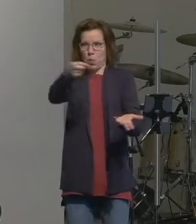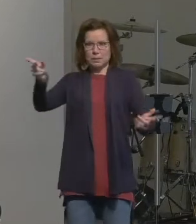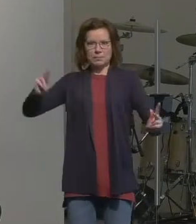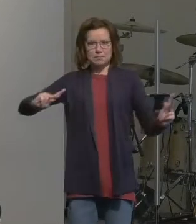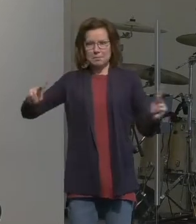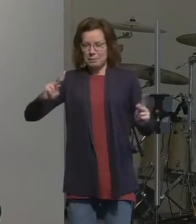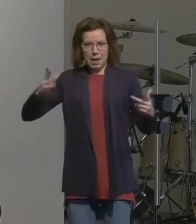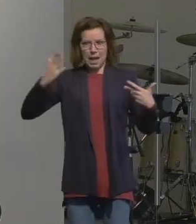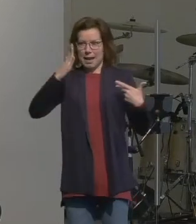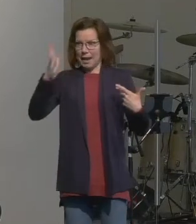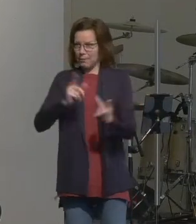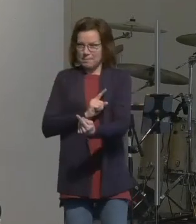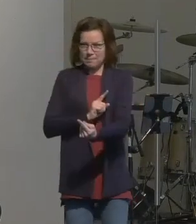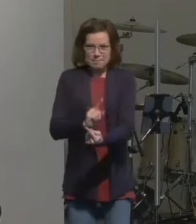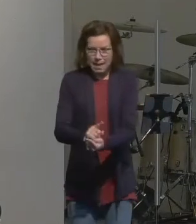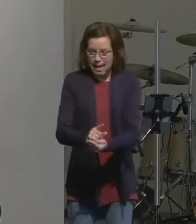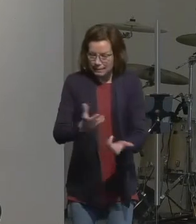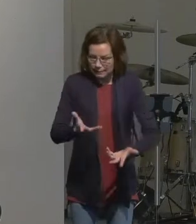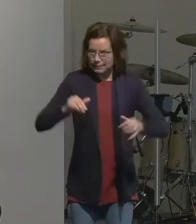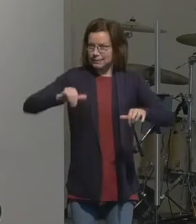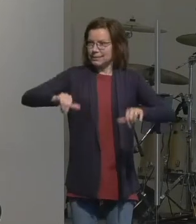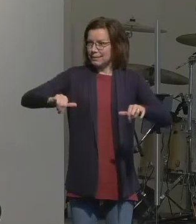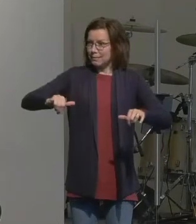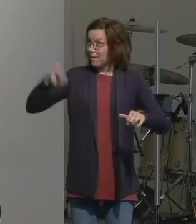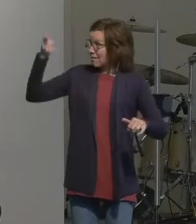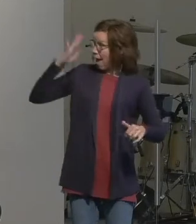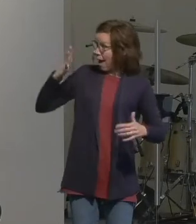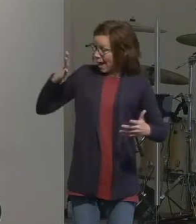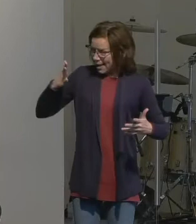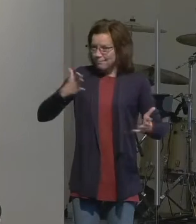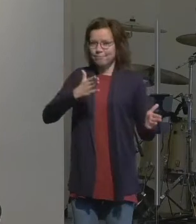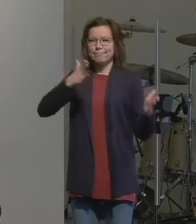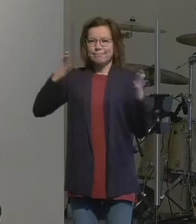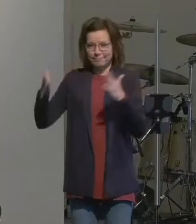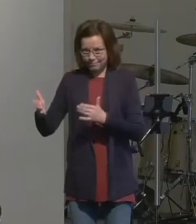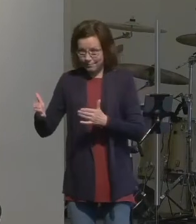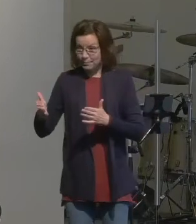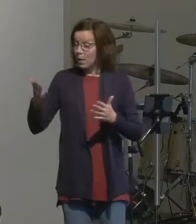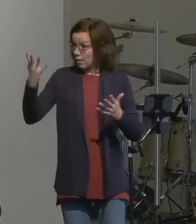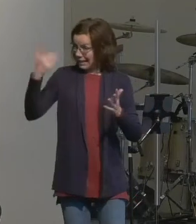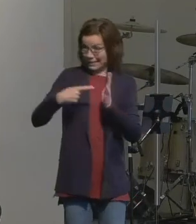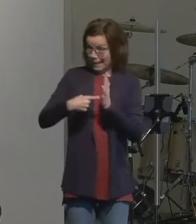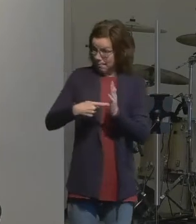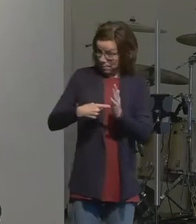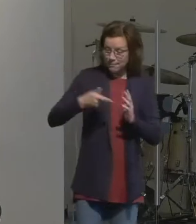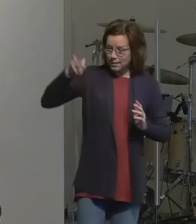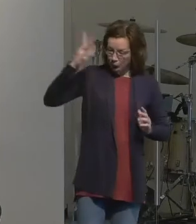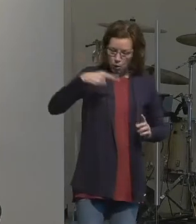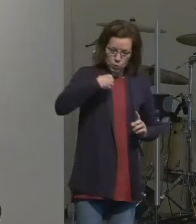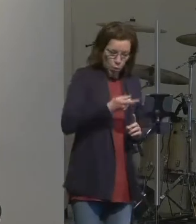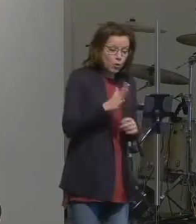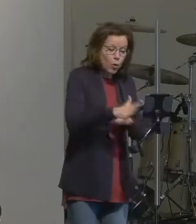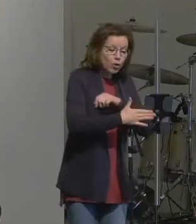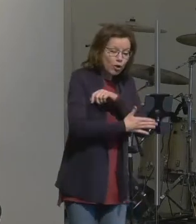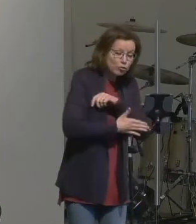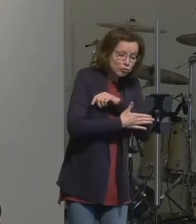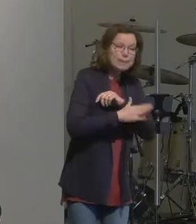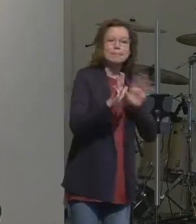have ever encountered if we weren't intentional about it. Where am I getting that from? He says leave your country. Now understand this.